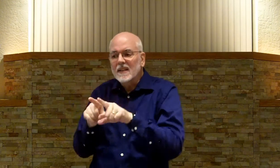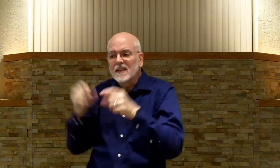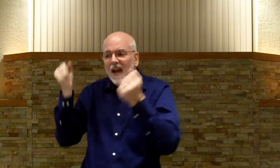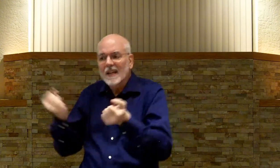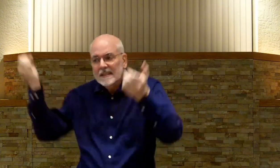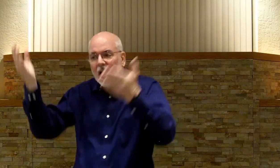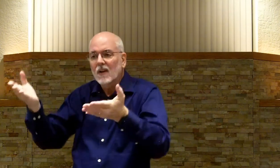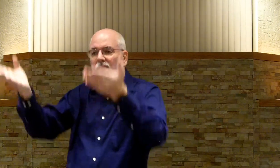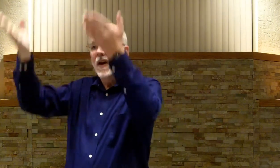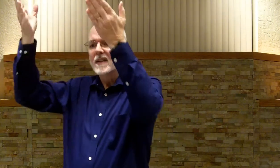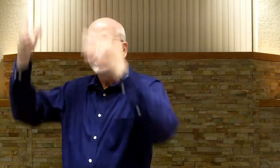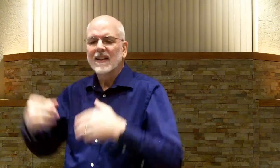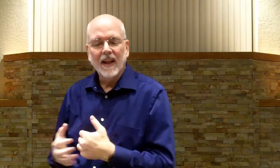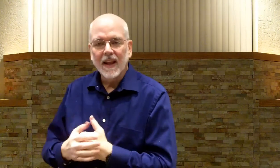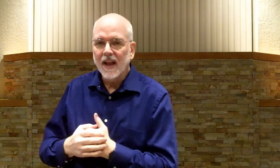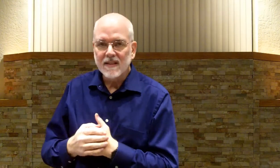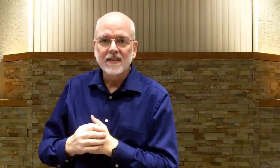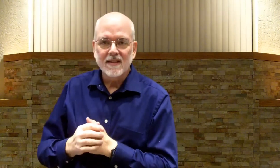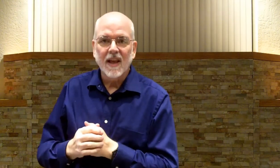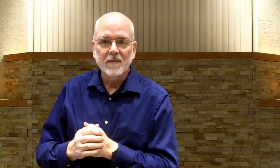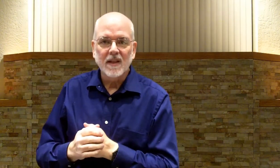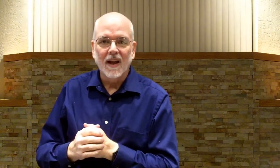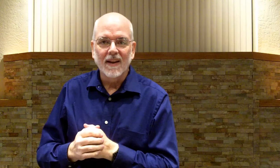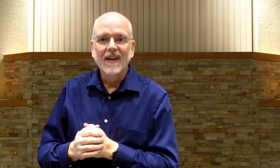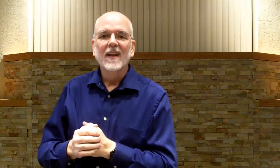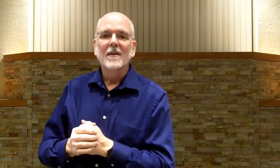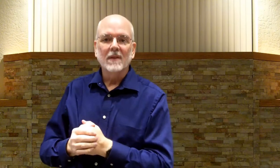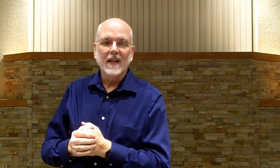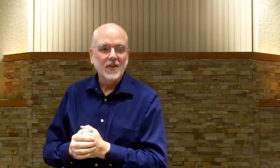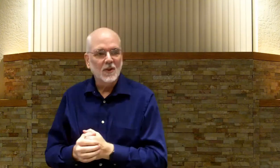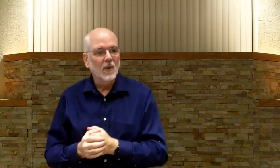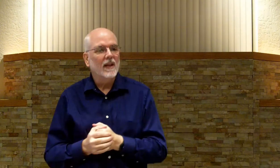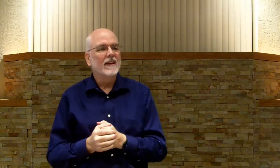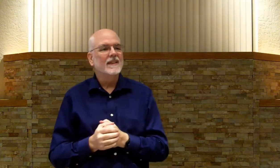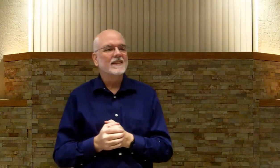a sacrifice. Yes. It's the same sign. But that's just the way it is.